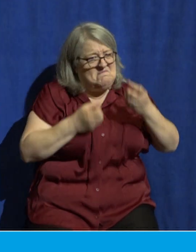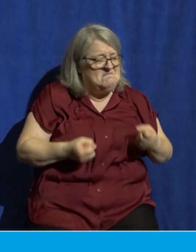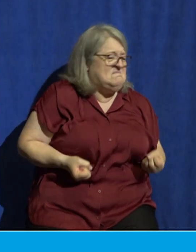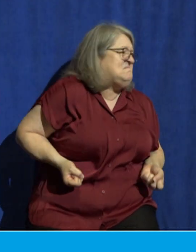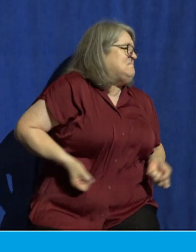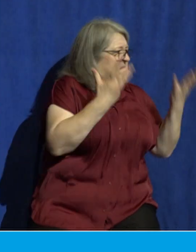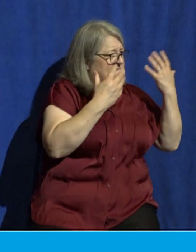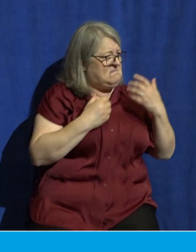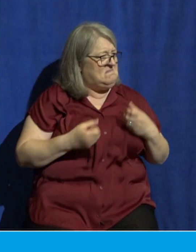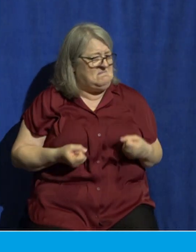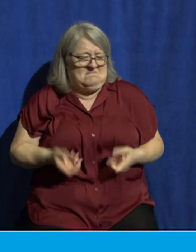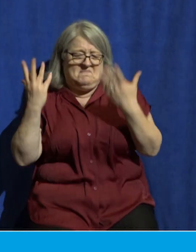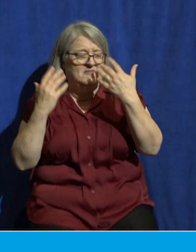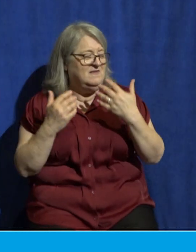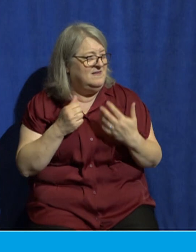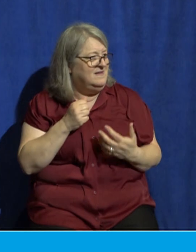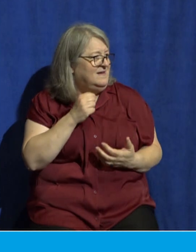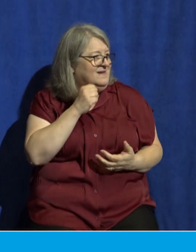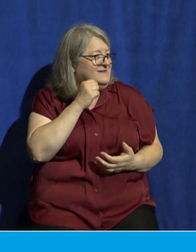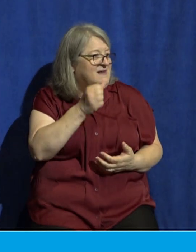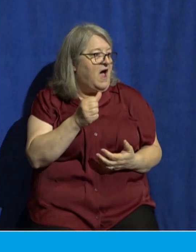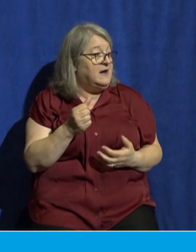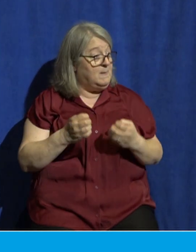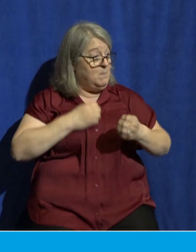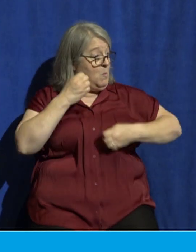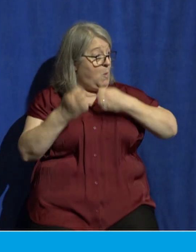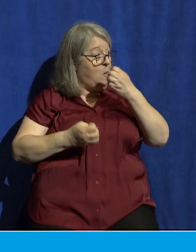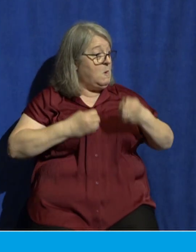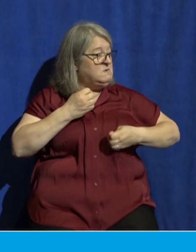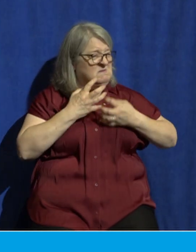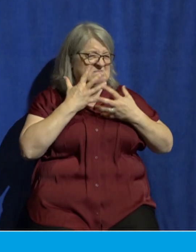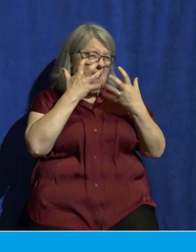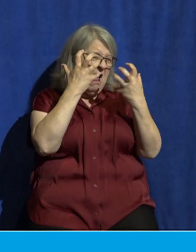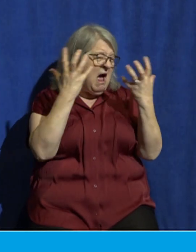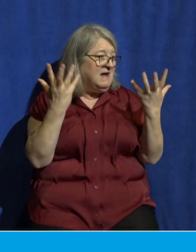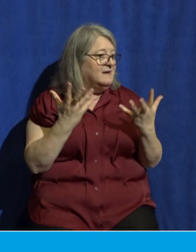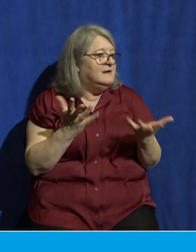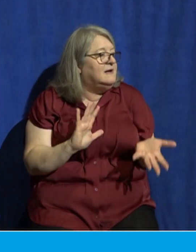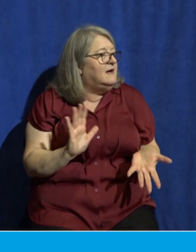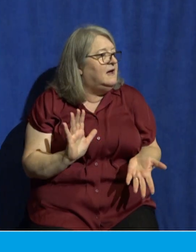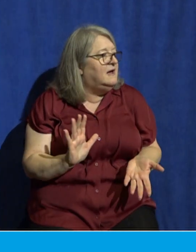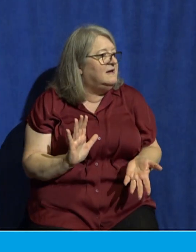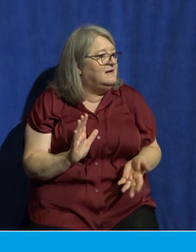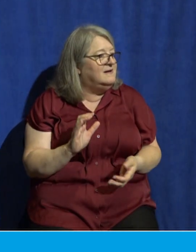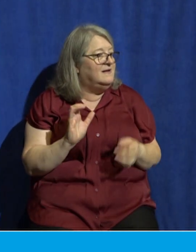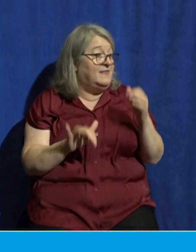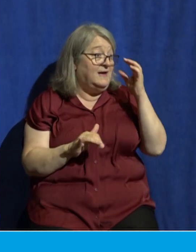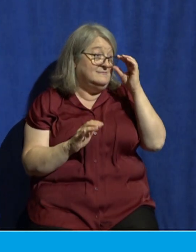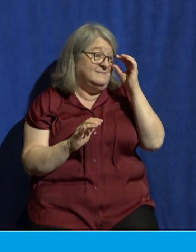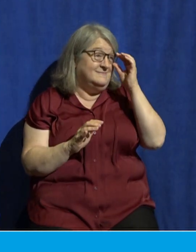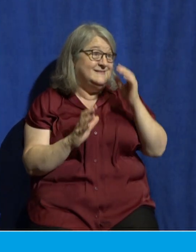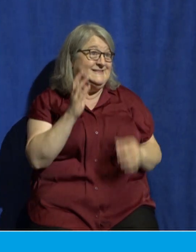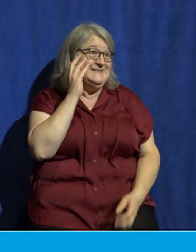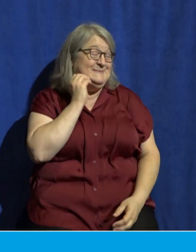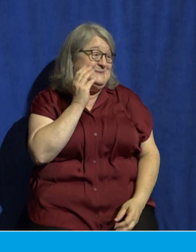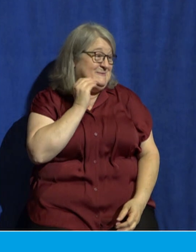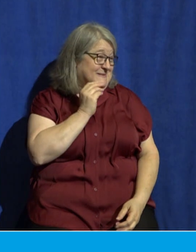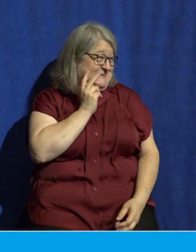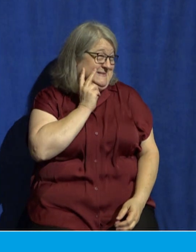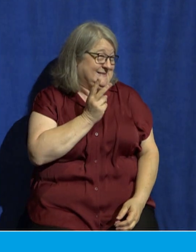And this wasn't just an emotional outburst. This was a foretaste of coming judgment